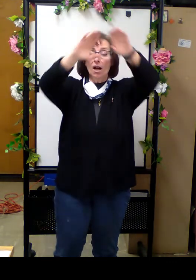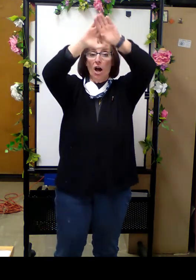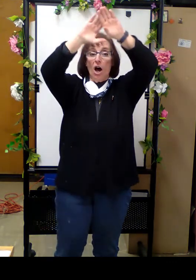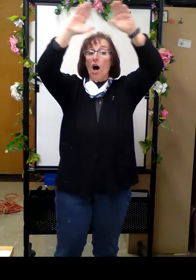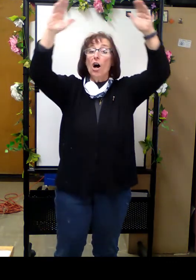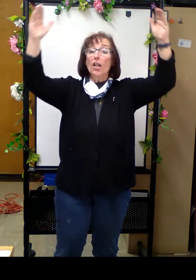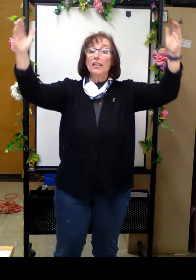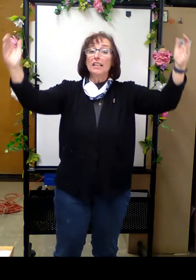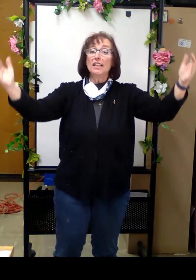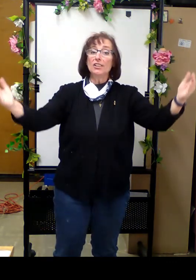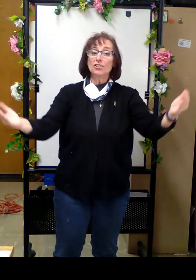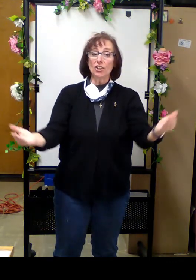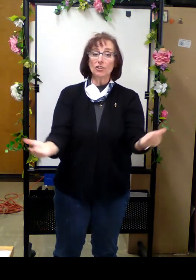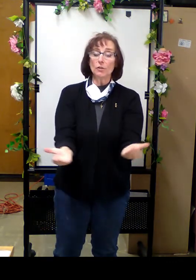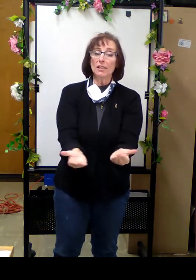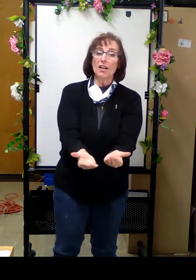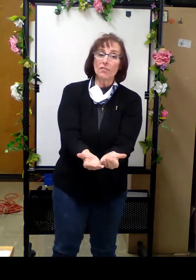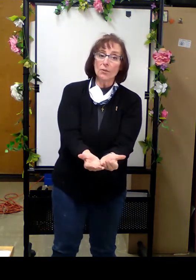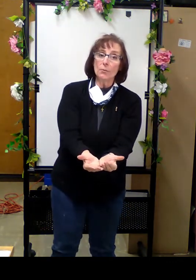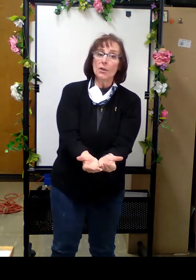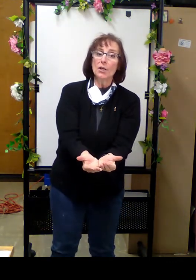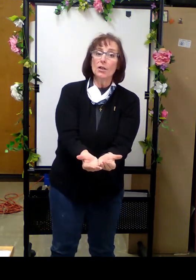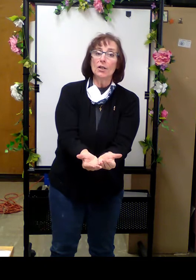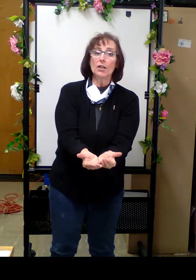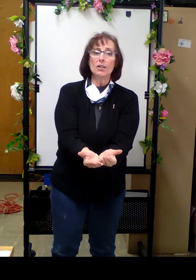All the little children of the world.